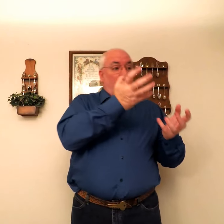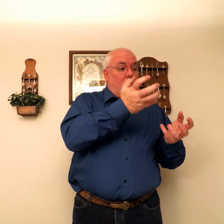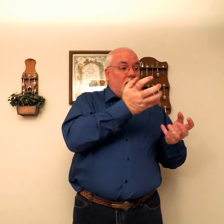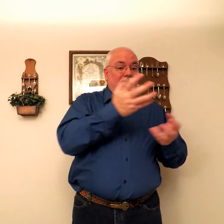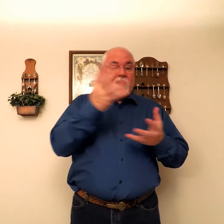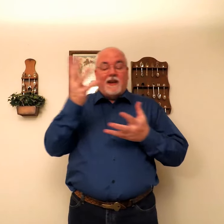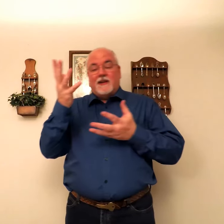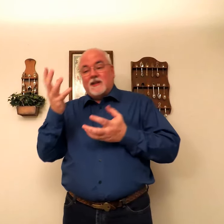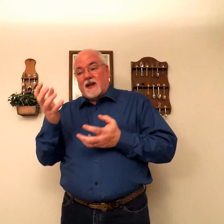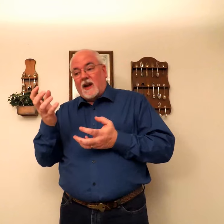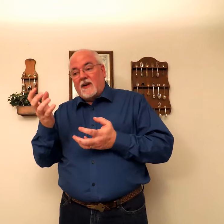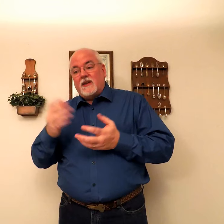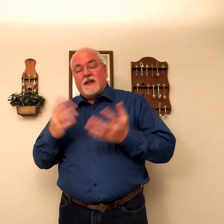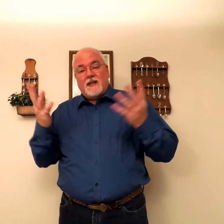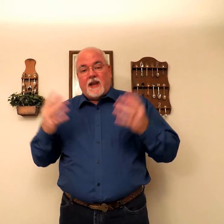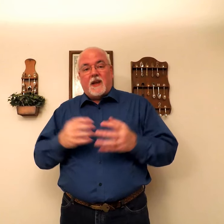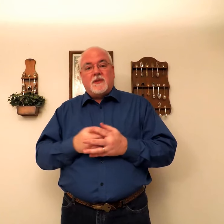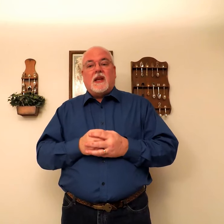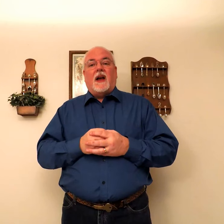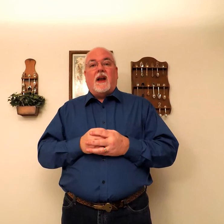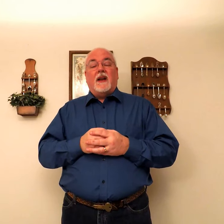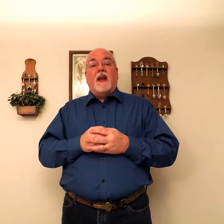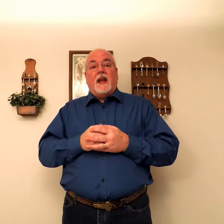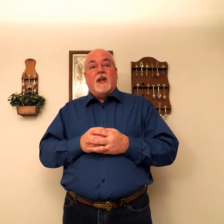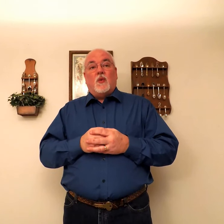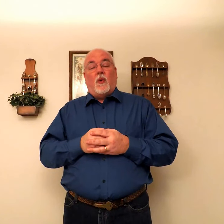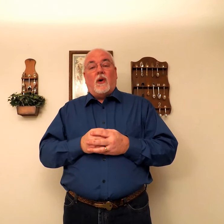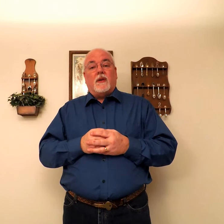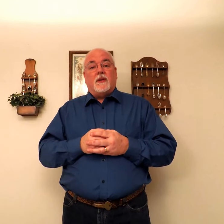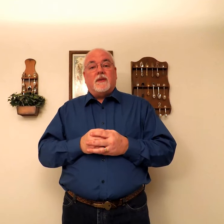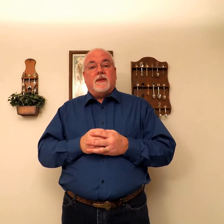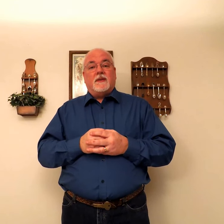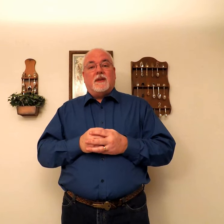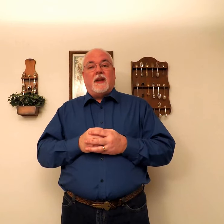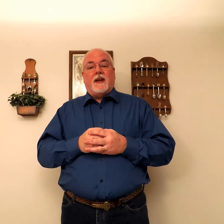Longs and desire. The same sign. It's want. Okay.